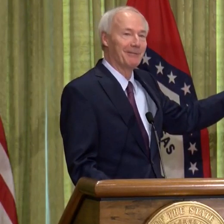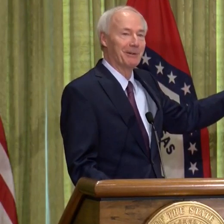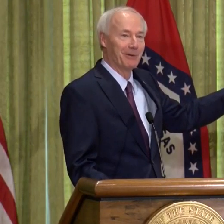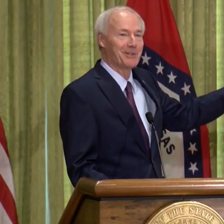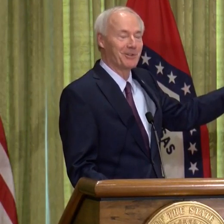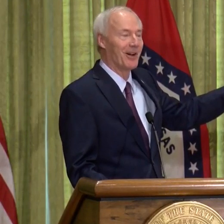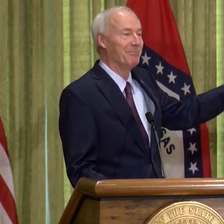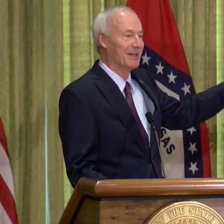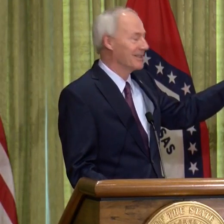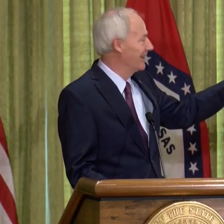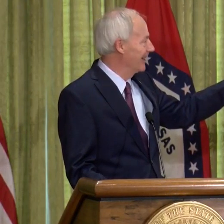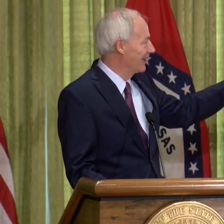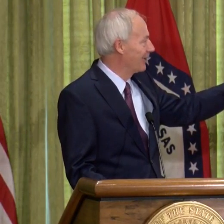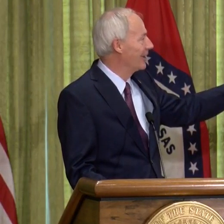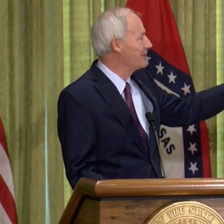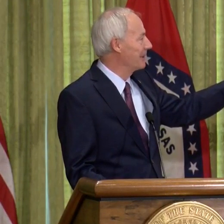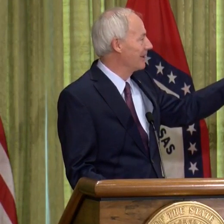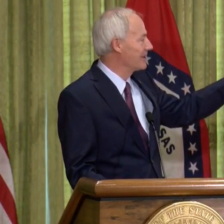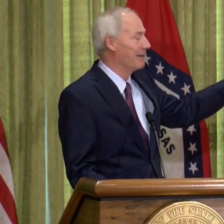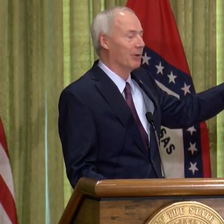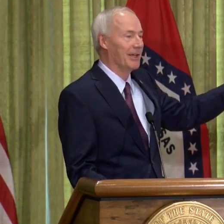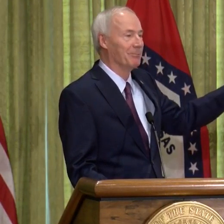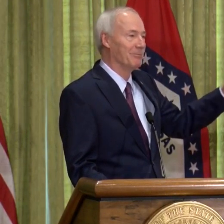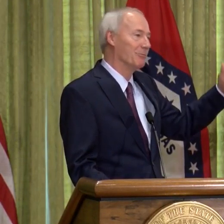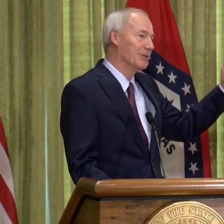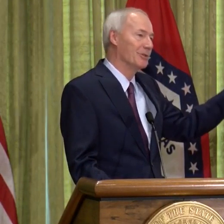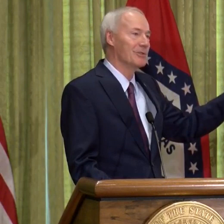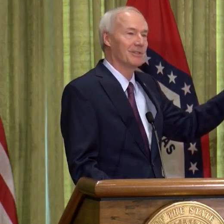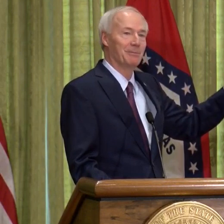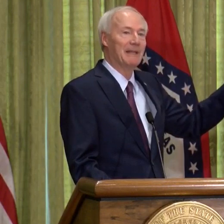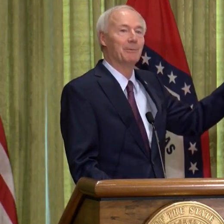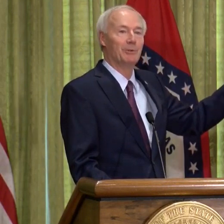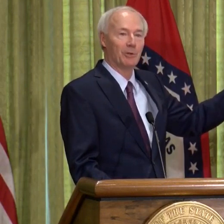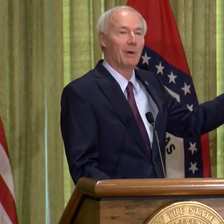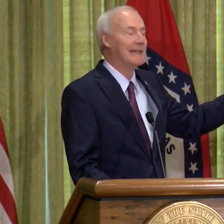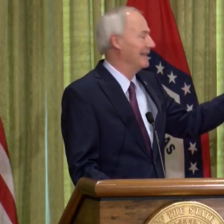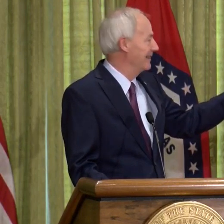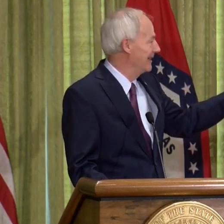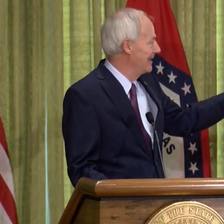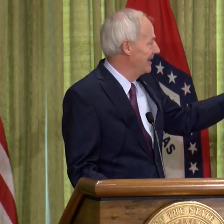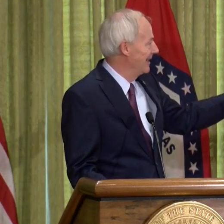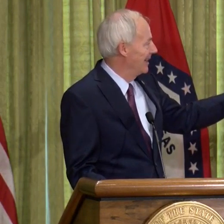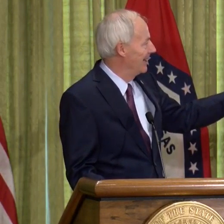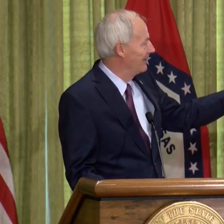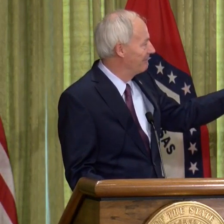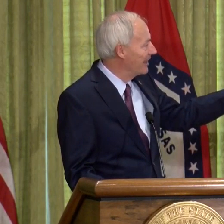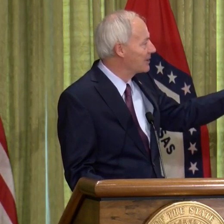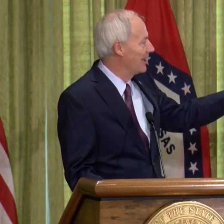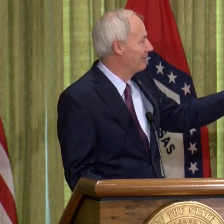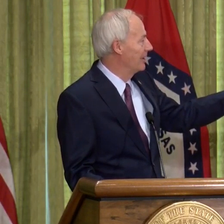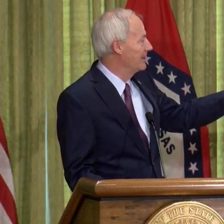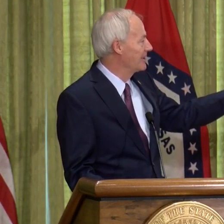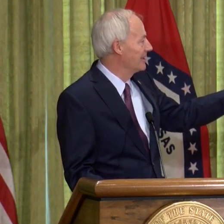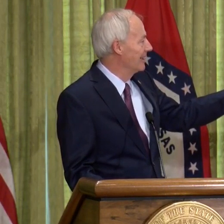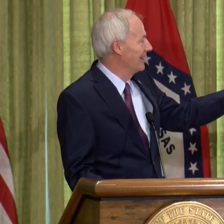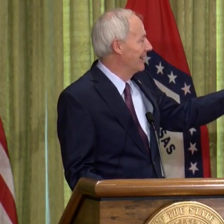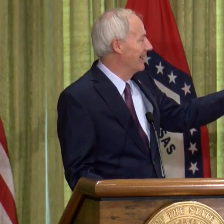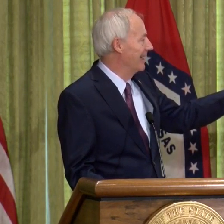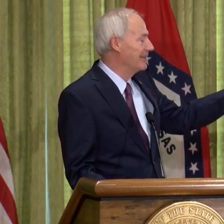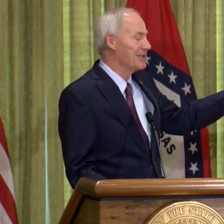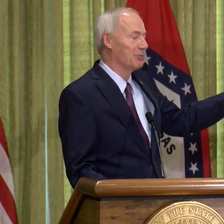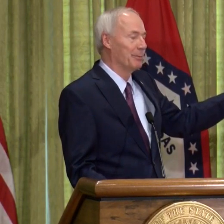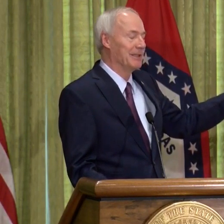fit on every restaurant. But encouraged because that will help reduce the people who are waiting. Face coverings.